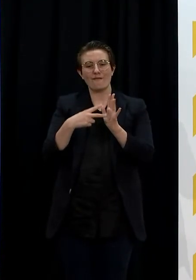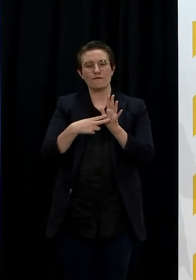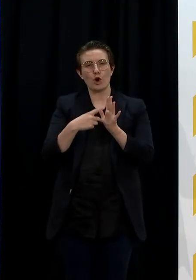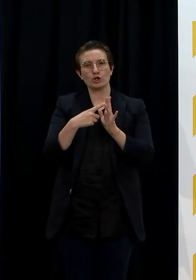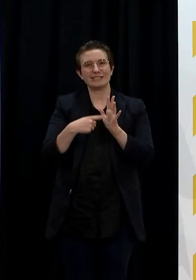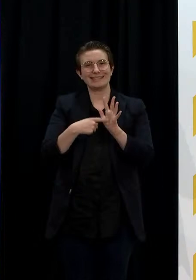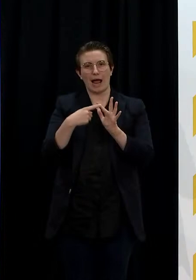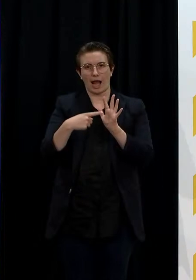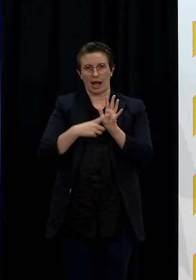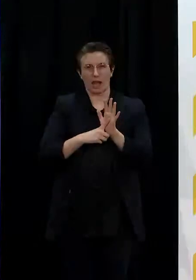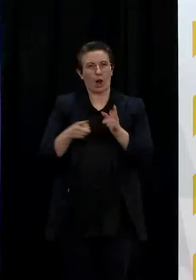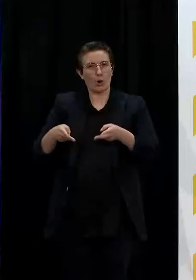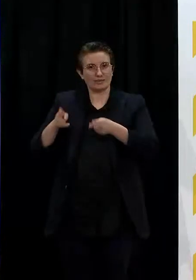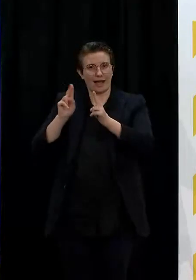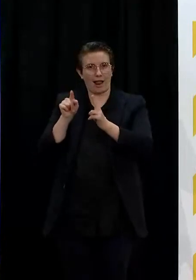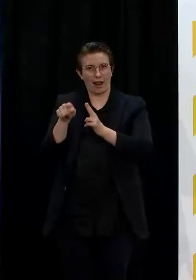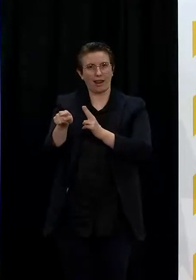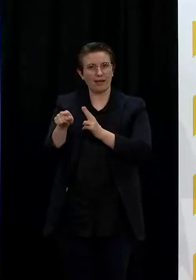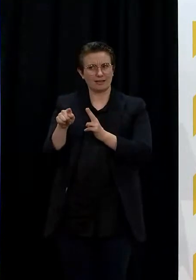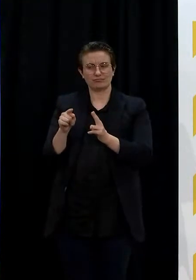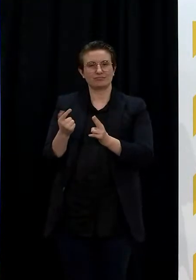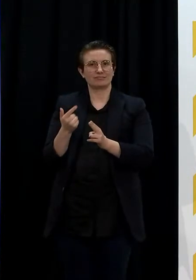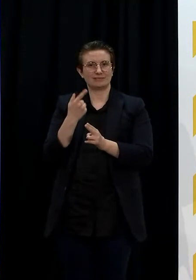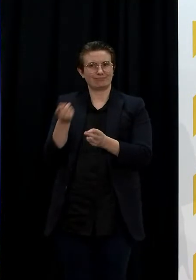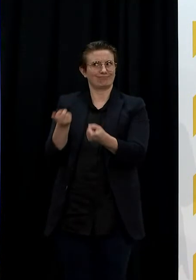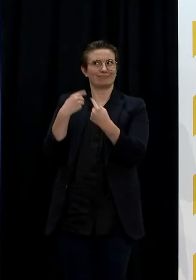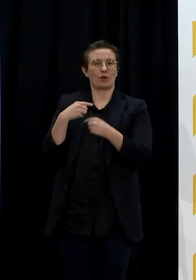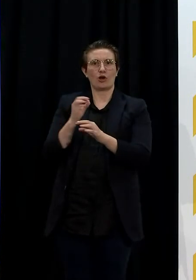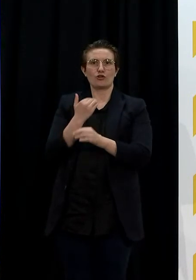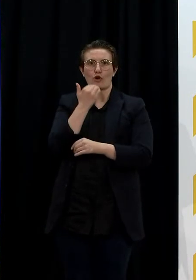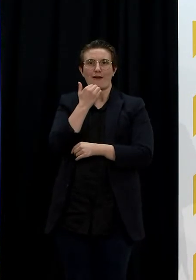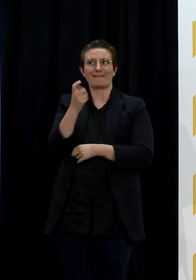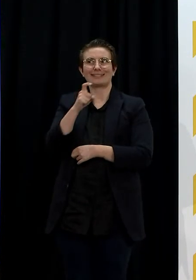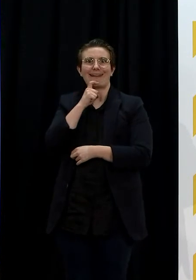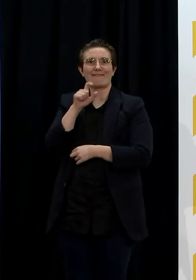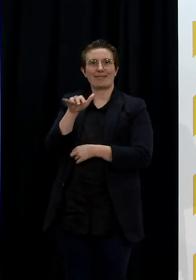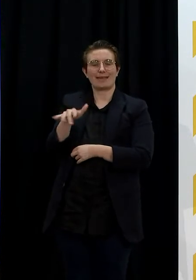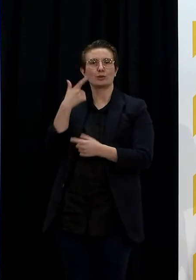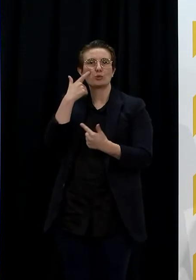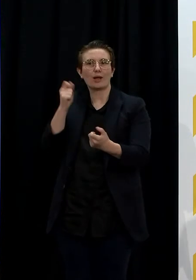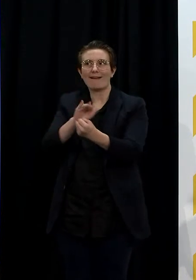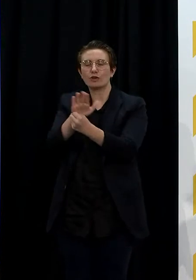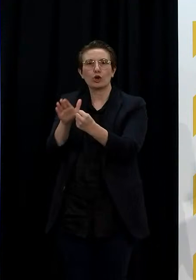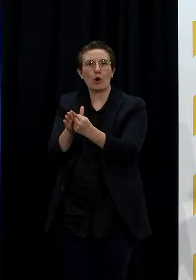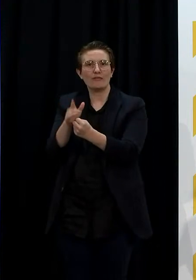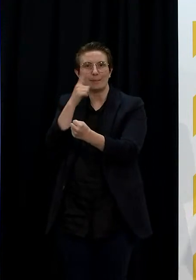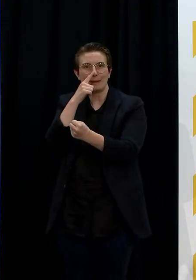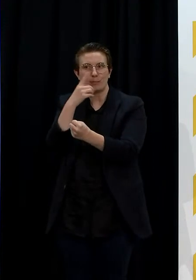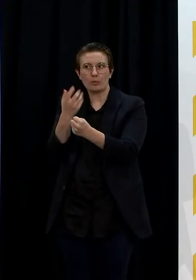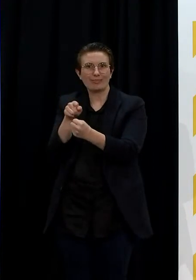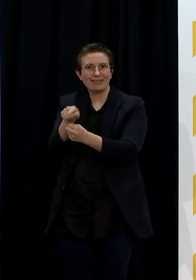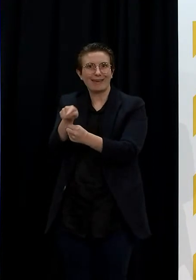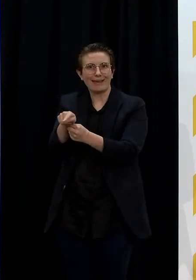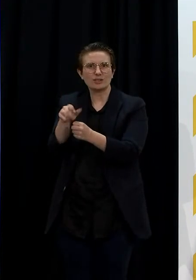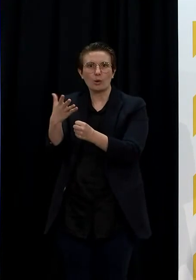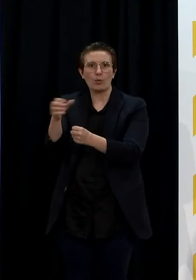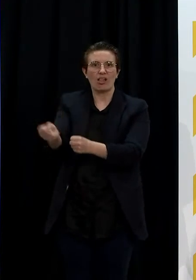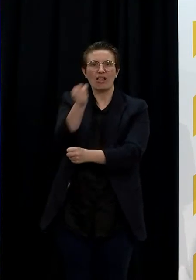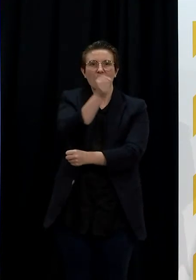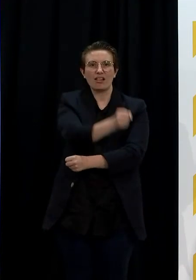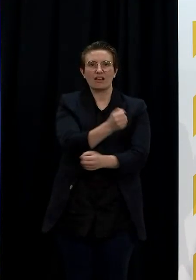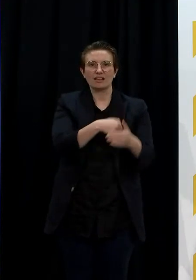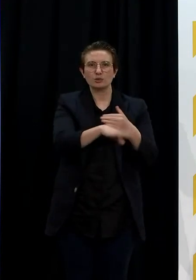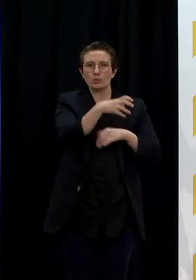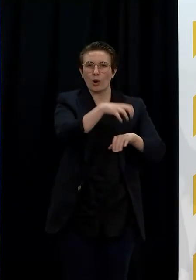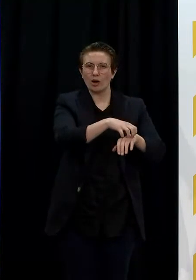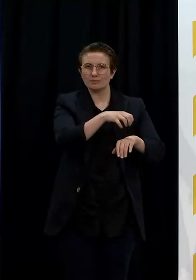many of them are being offloaded to hospitals. What's your response to that? How well resorted are jet parked in Novotel with the necessary health care